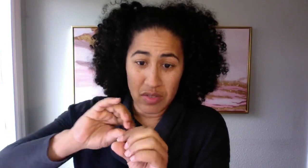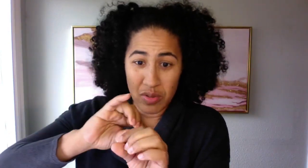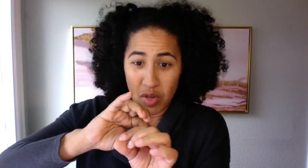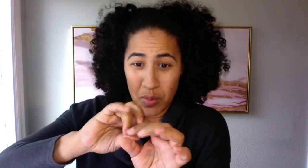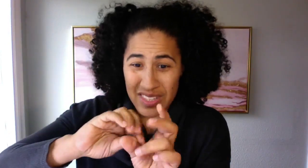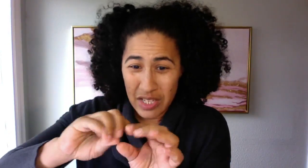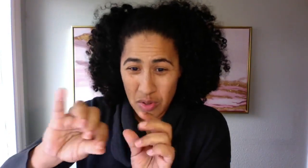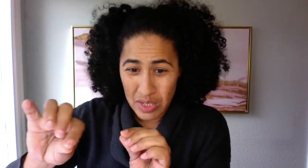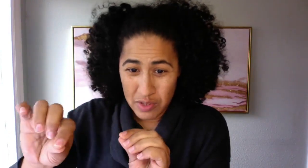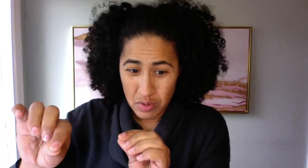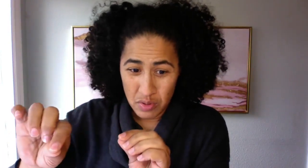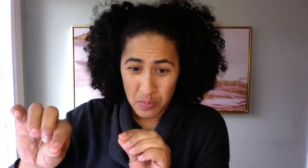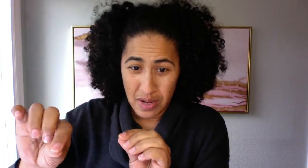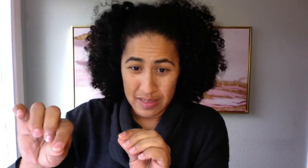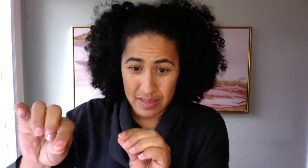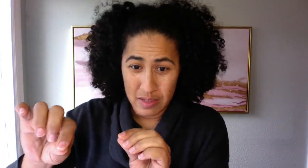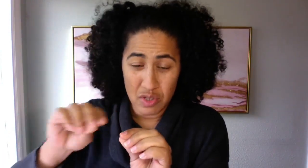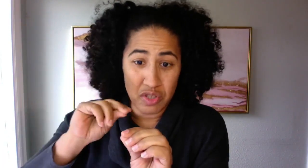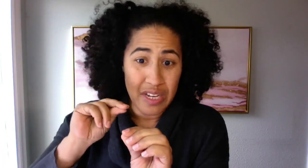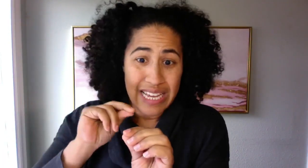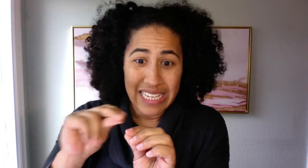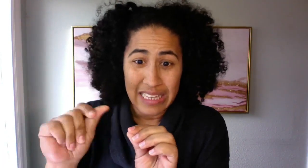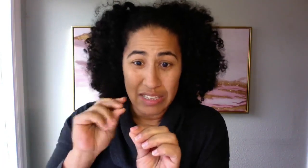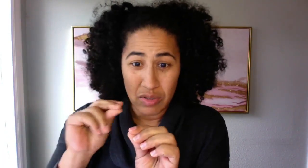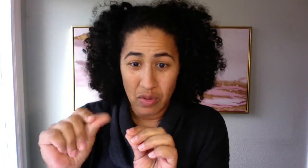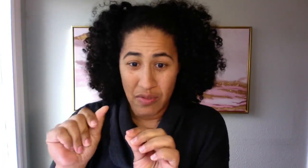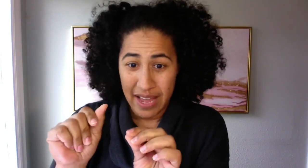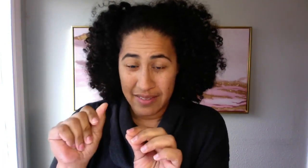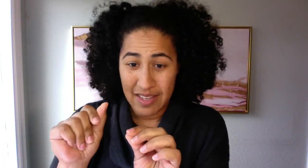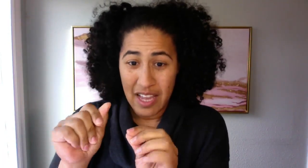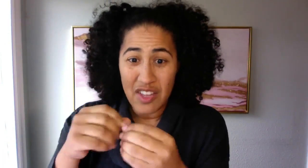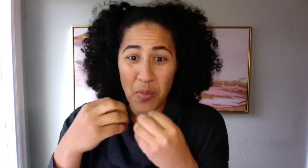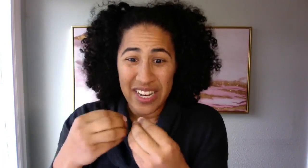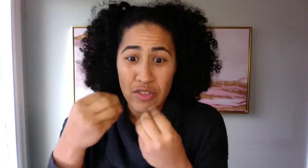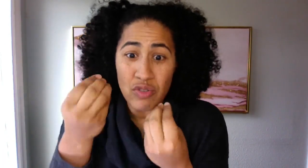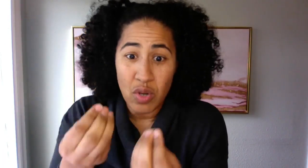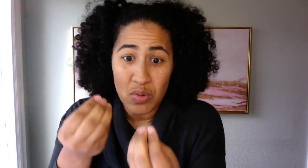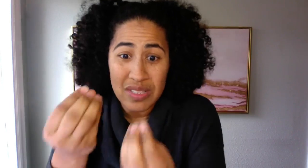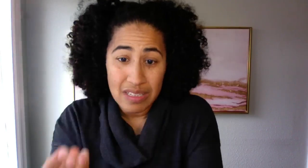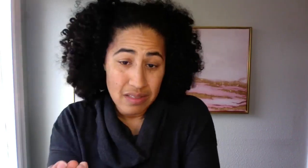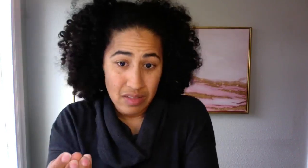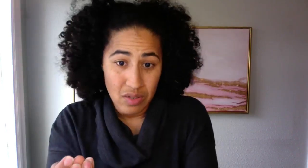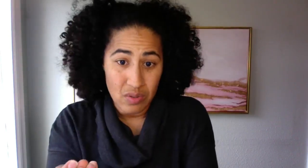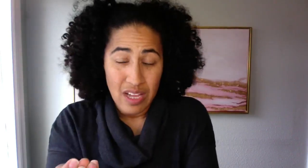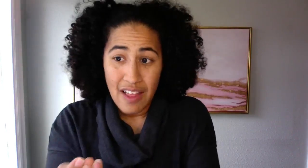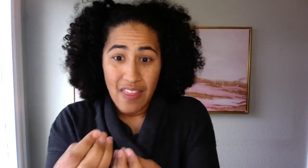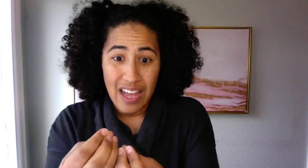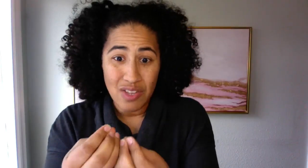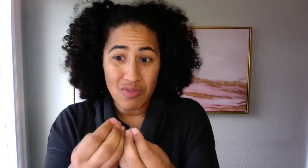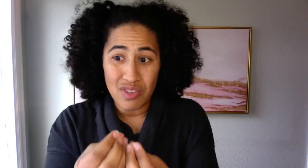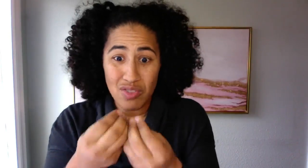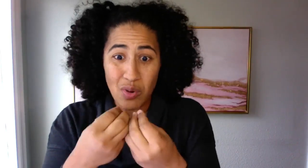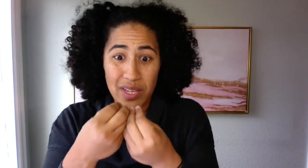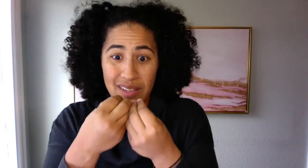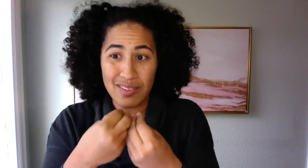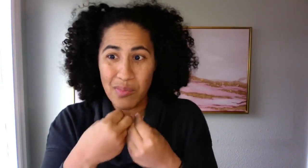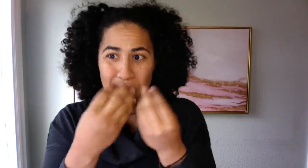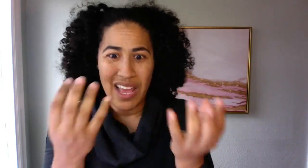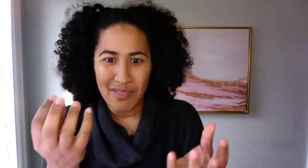So it's almost like you don't even do those processes because they're electrical fast. Your brain is so skilled at those that you just, nobody, nobody would ever